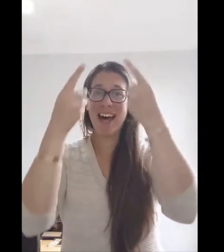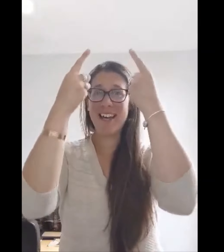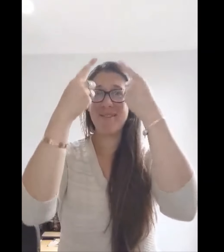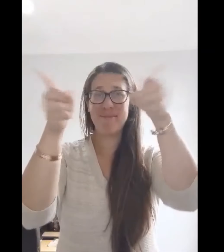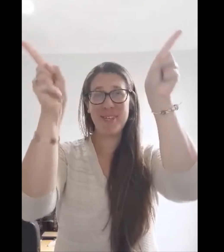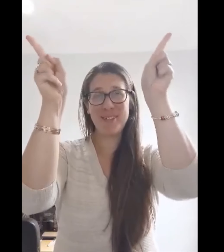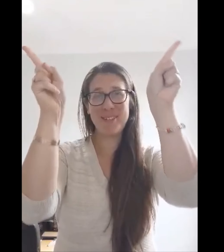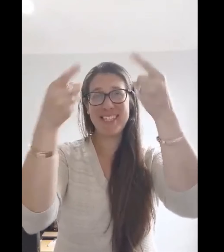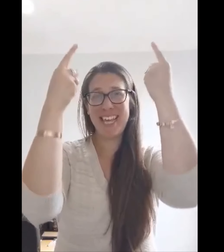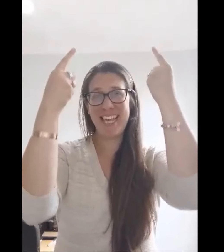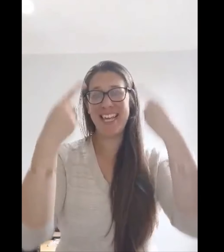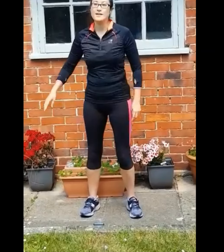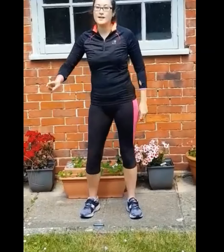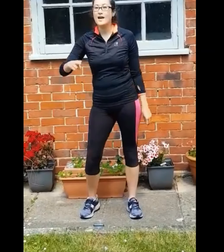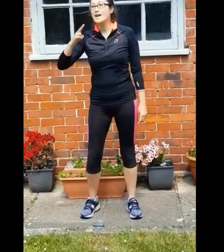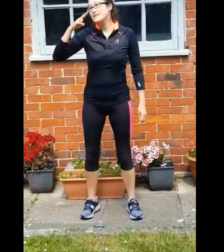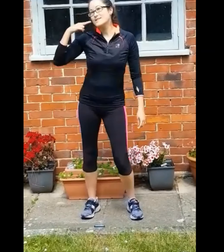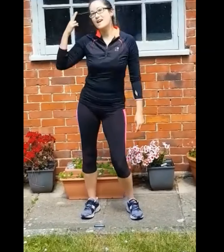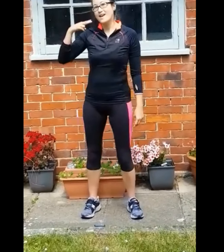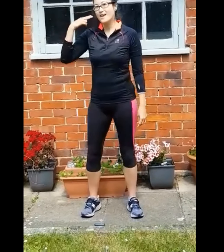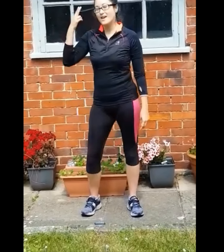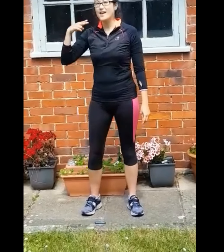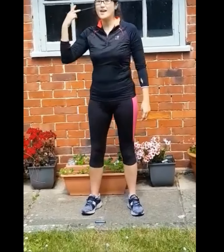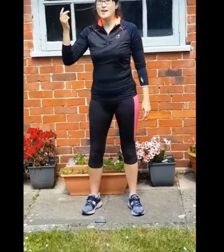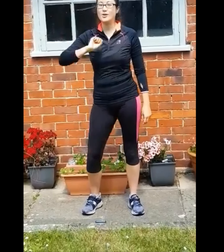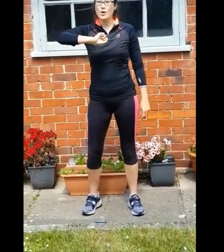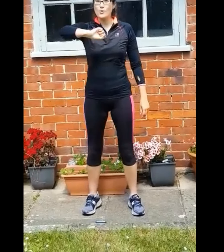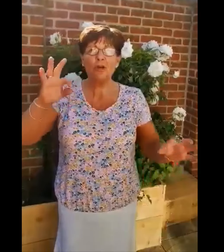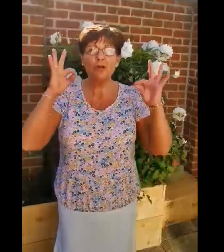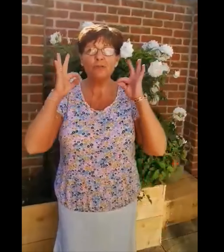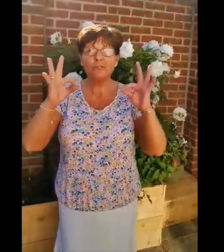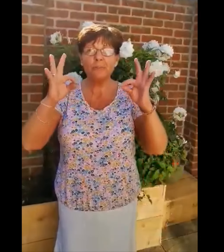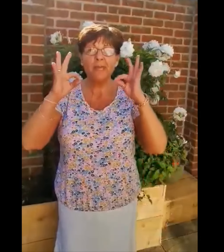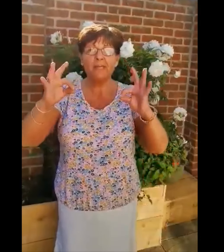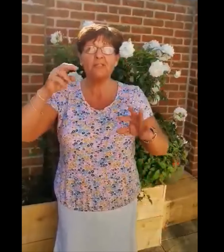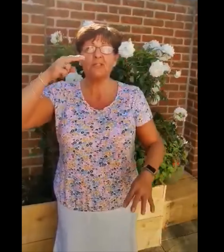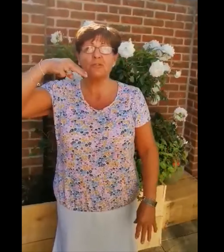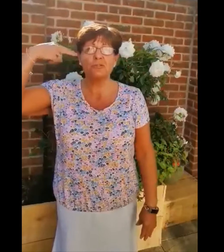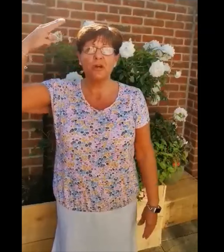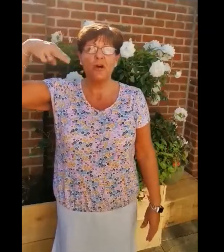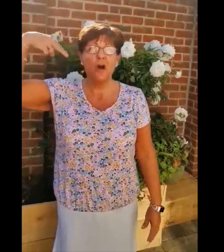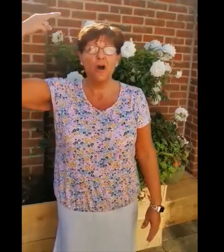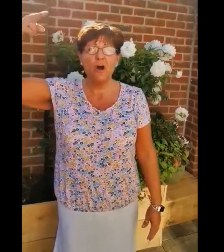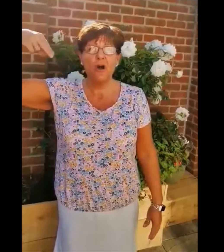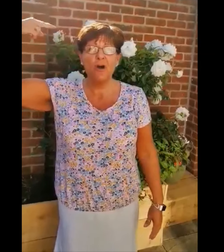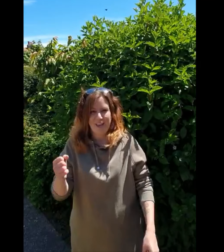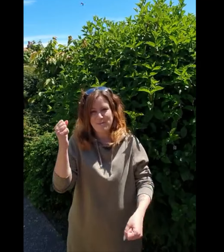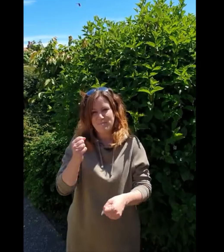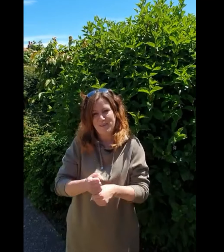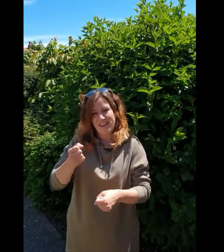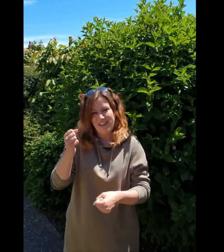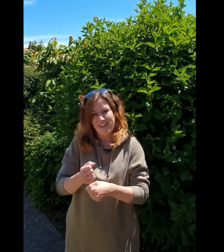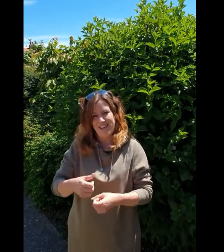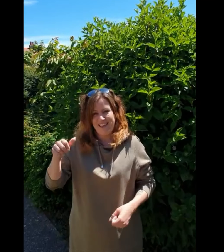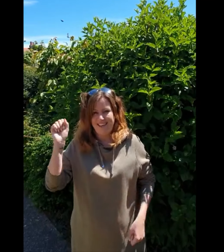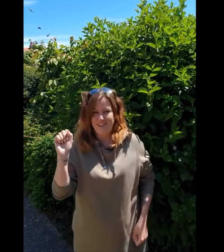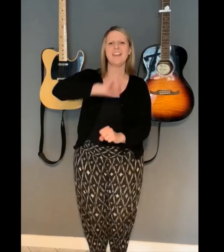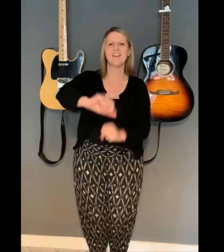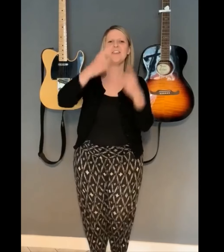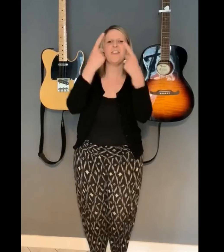kind of music Sing your own special song Make your own